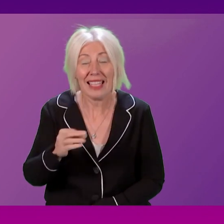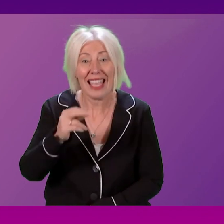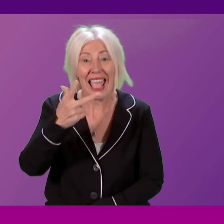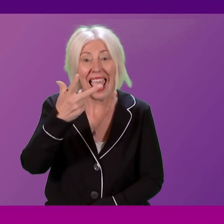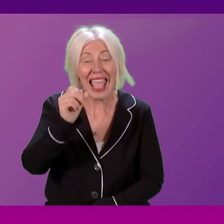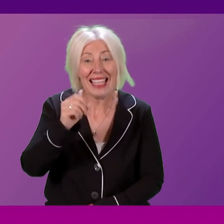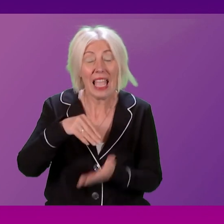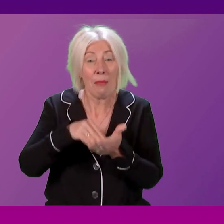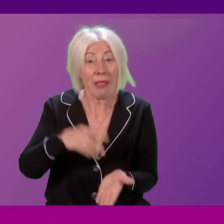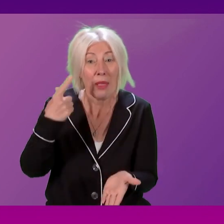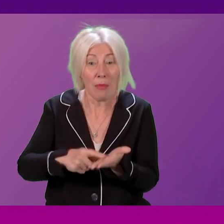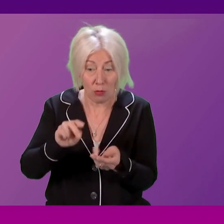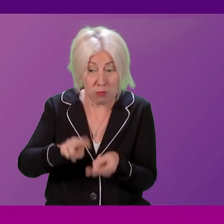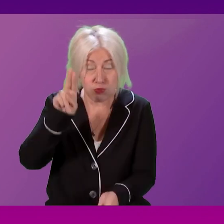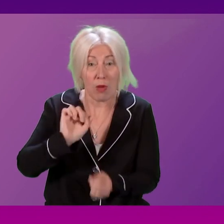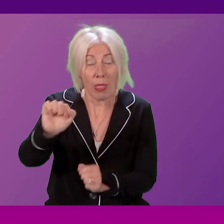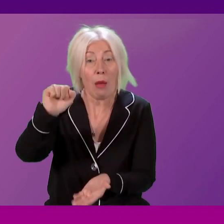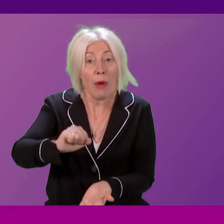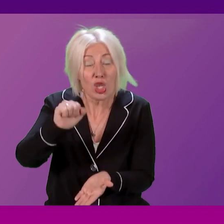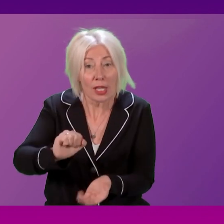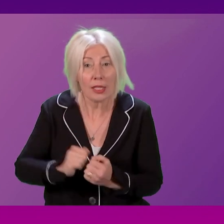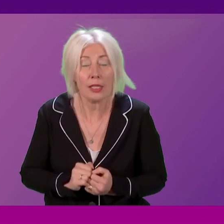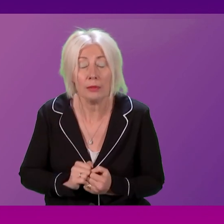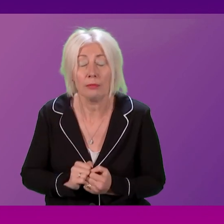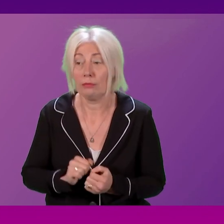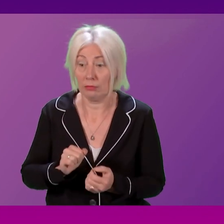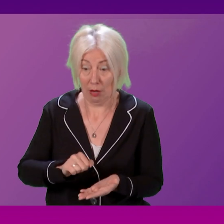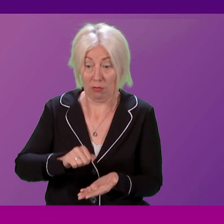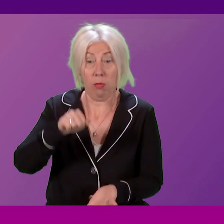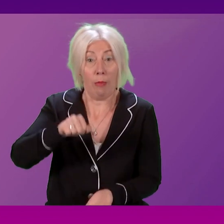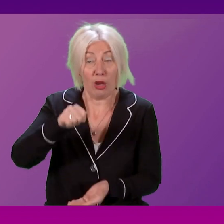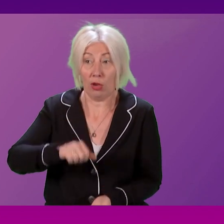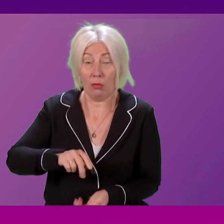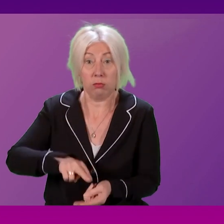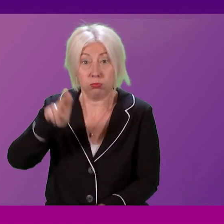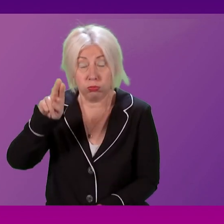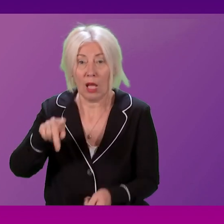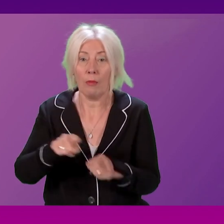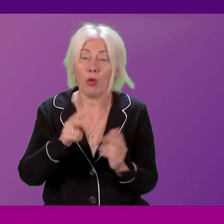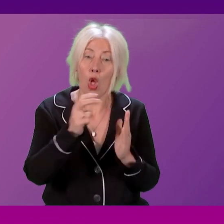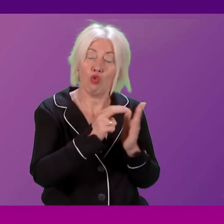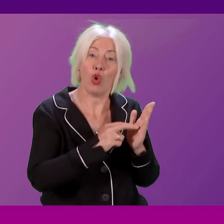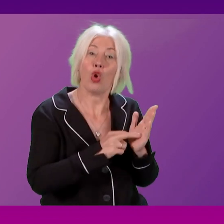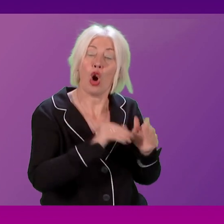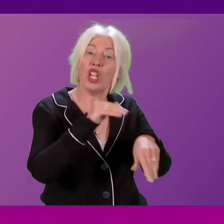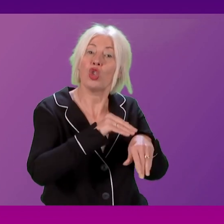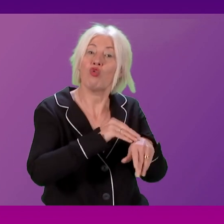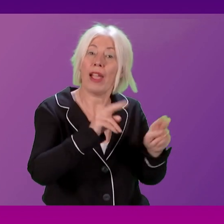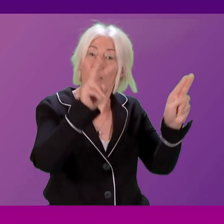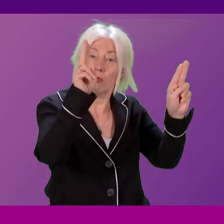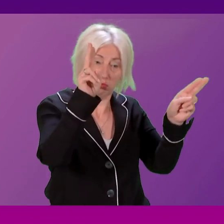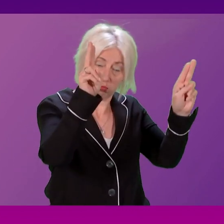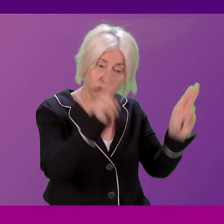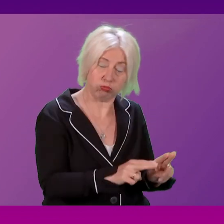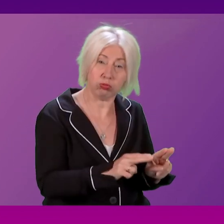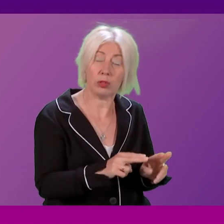increase to their budget. Not only have they had an increase to their budget, of course, recorded crime is at one of its lowest levels in